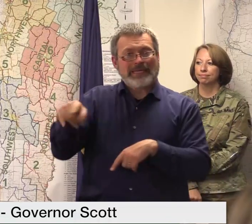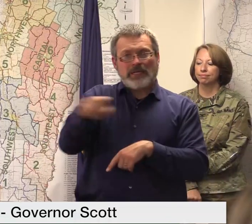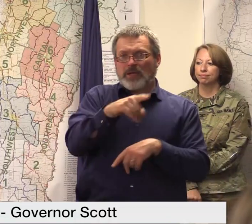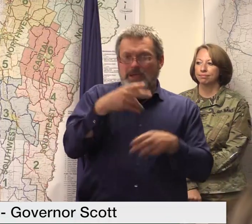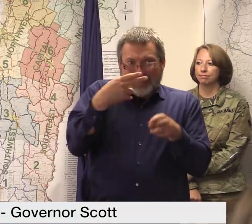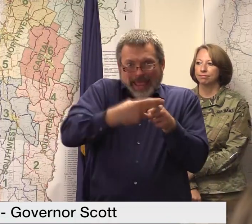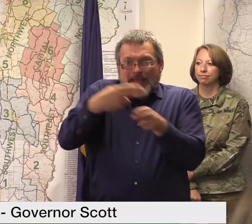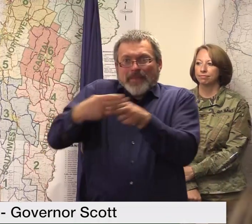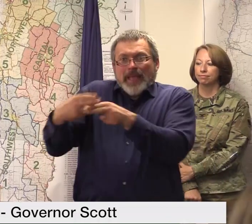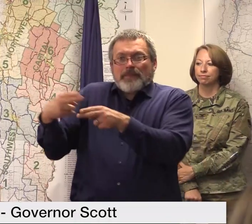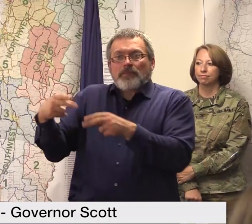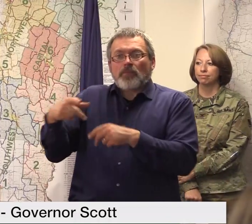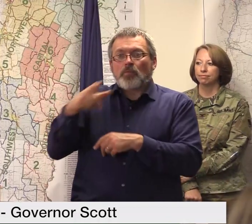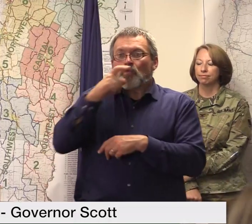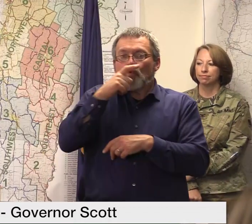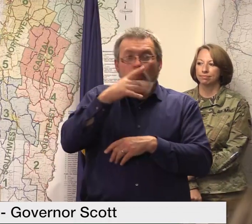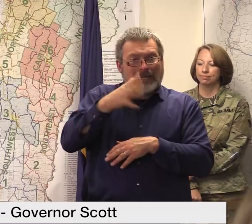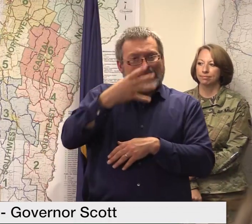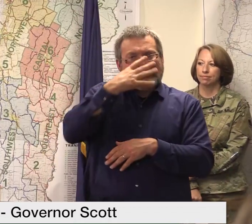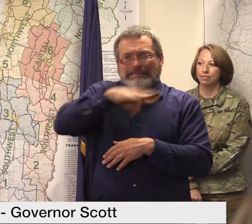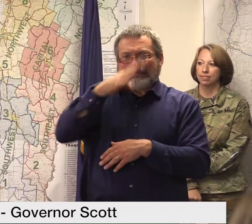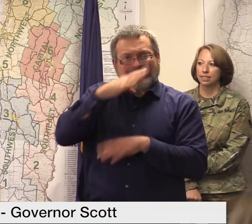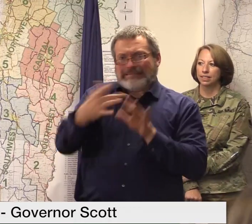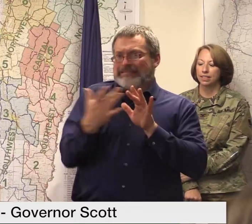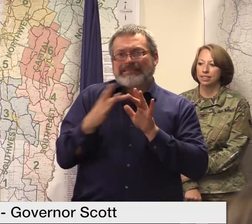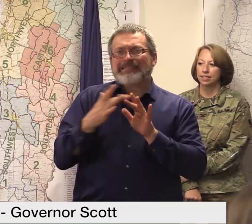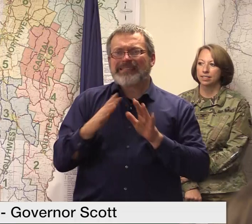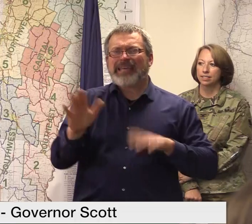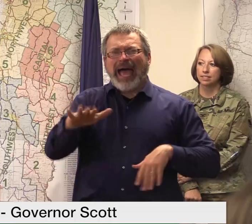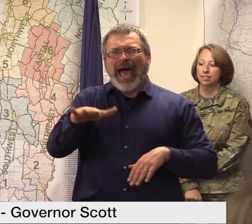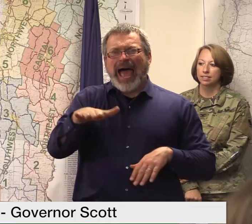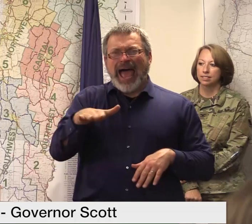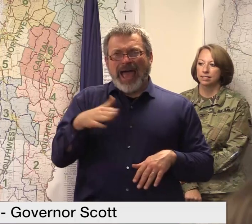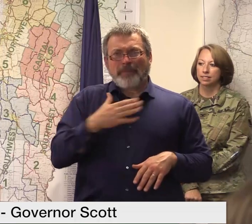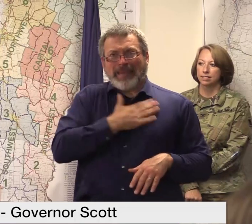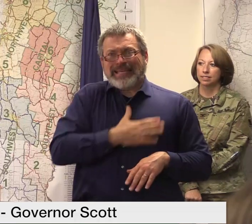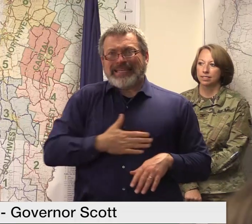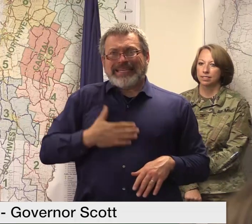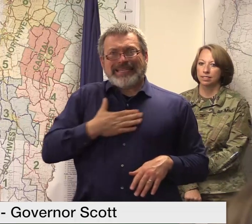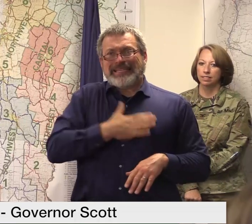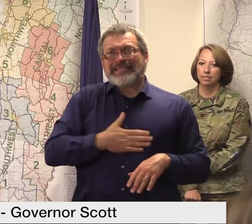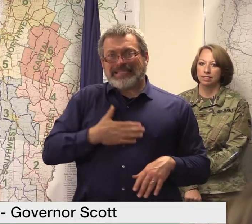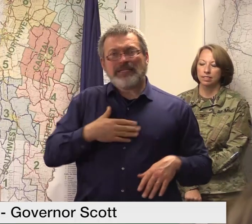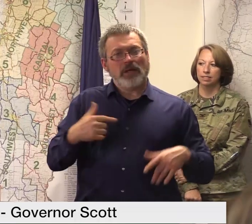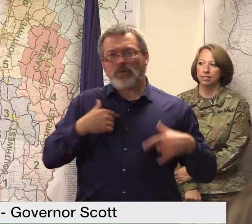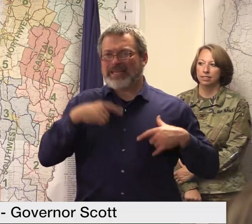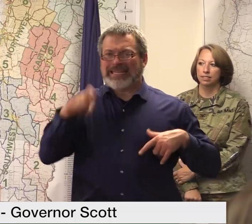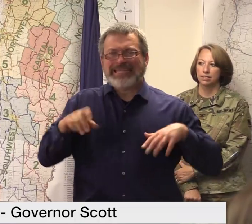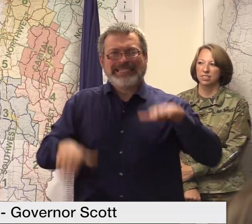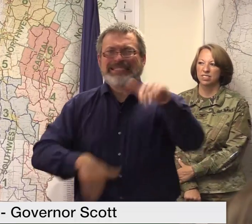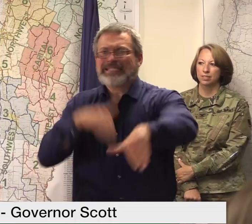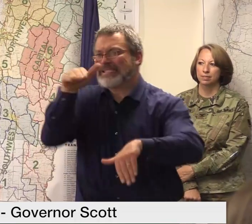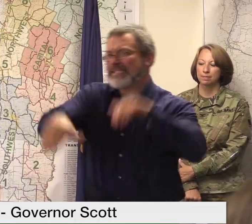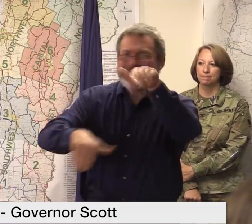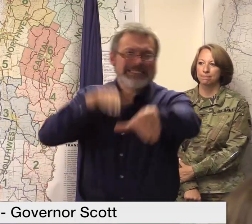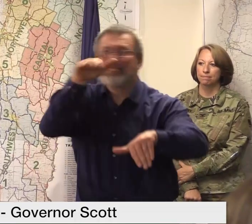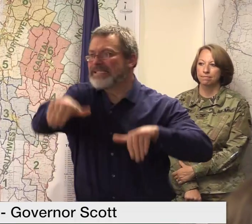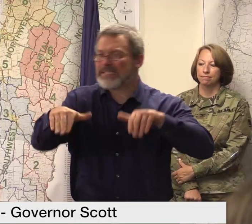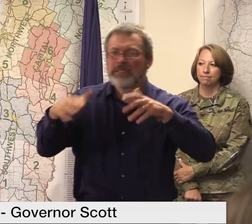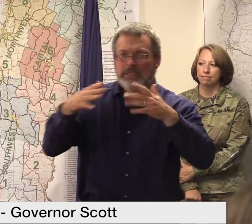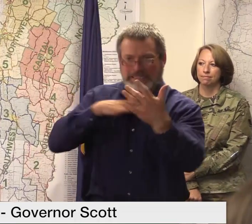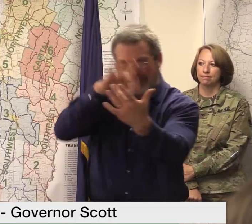landlords please get them to us and we'll do everything we can to make contact i think that's important